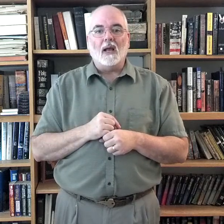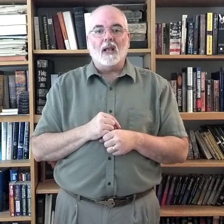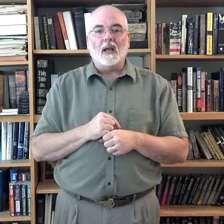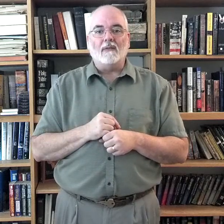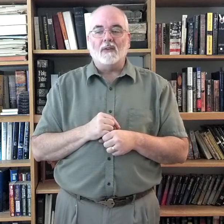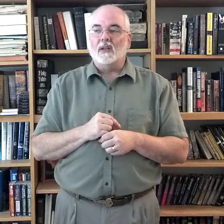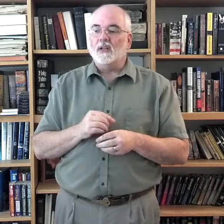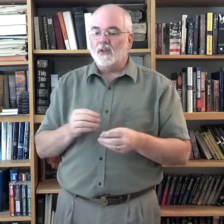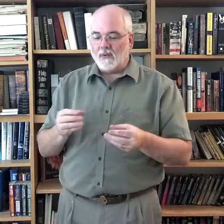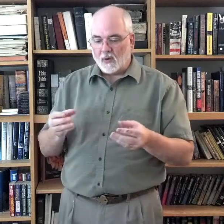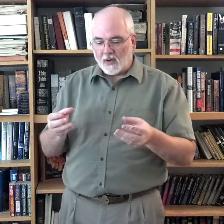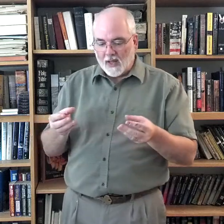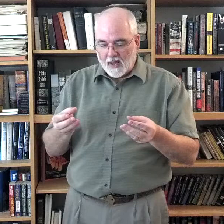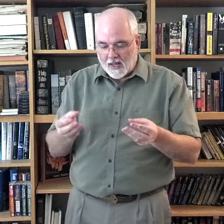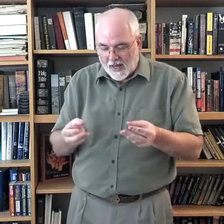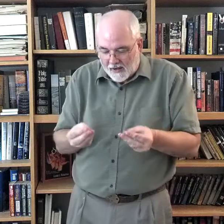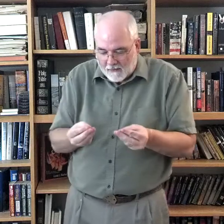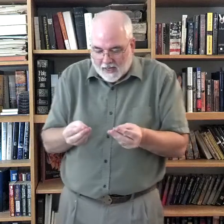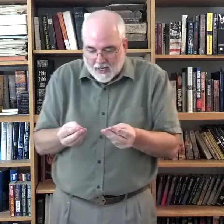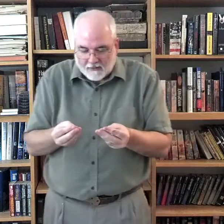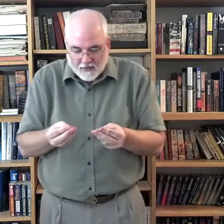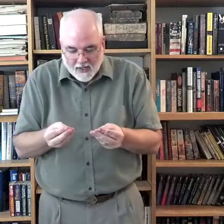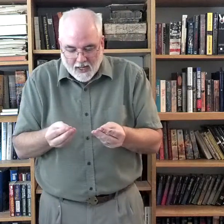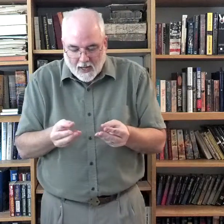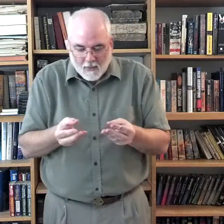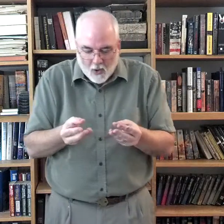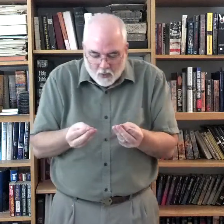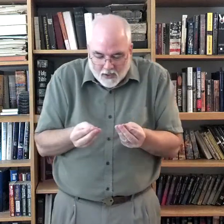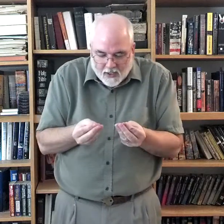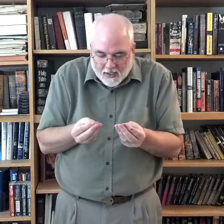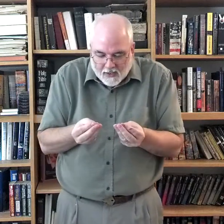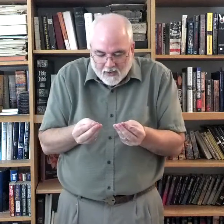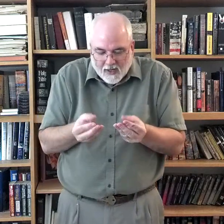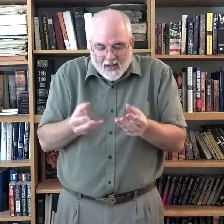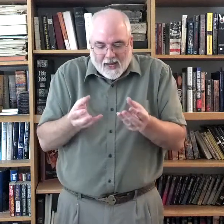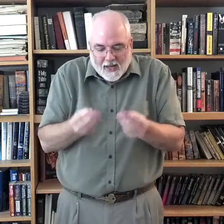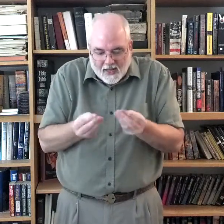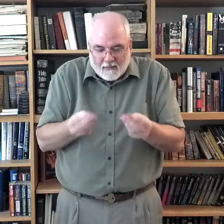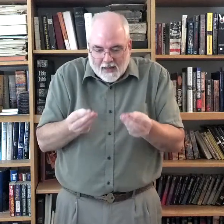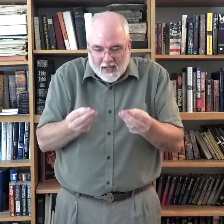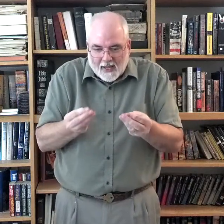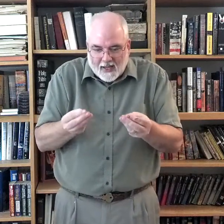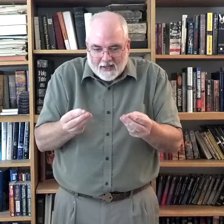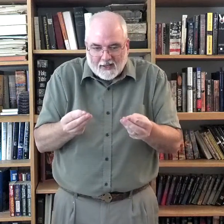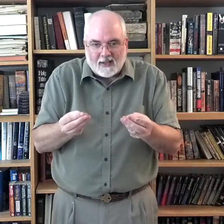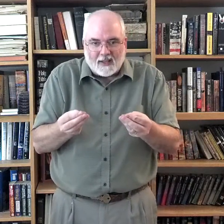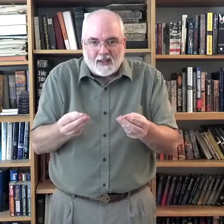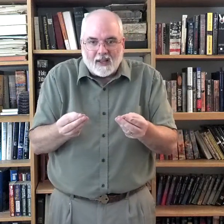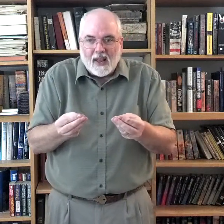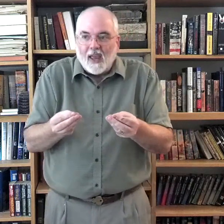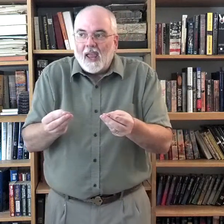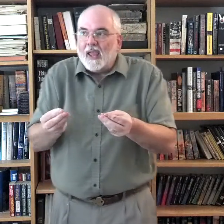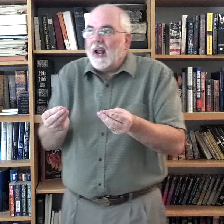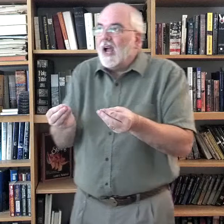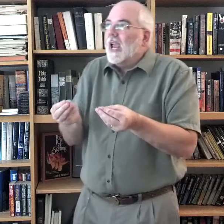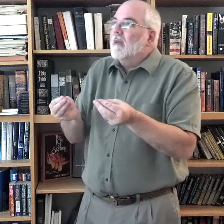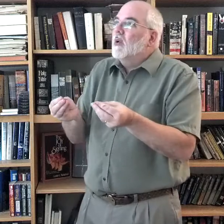life. Devote. I have my life. I'm holding it here in my hand. And I am going